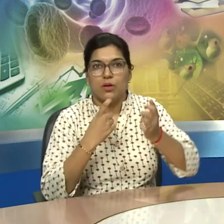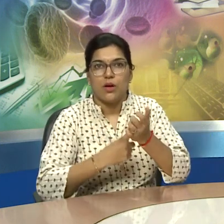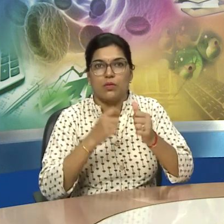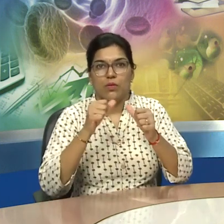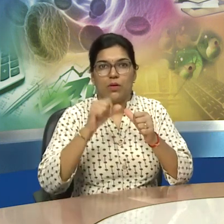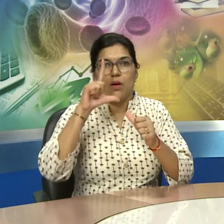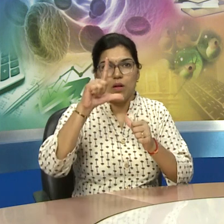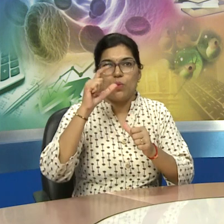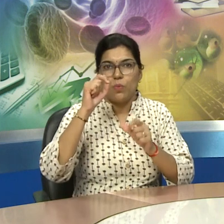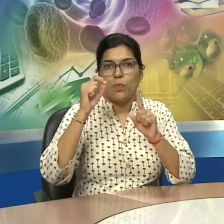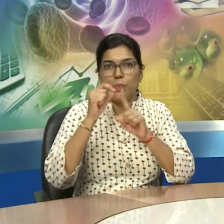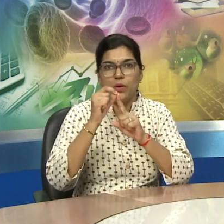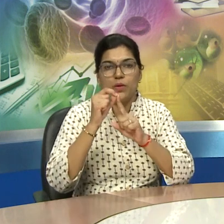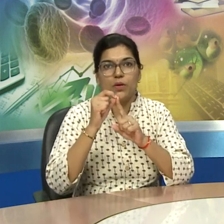the first image